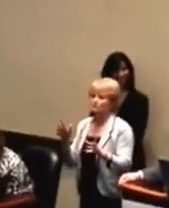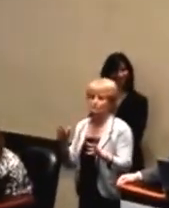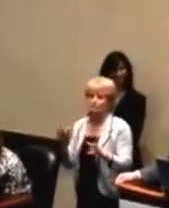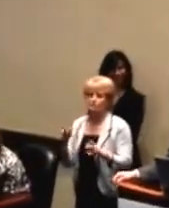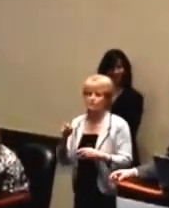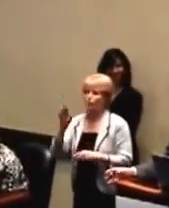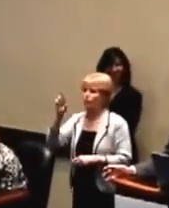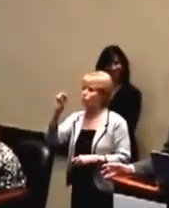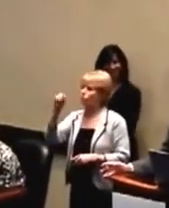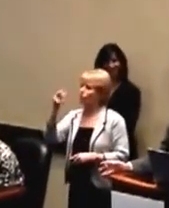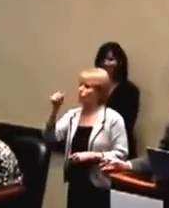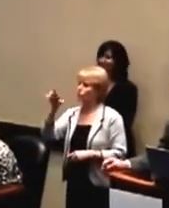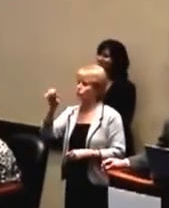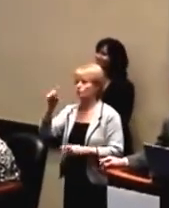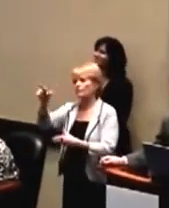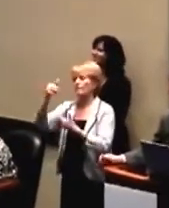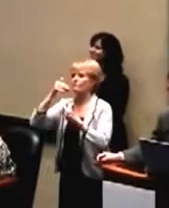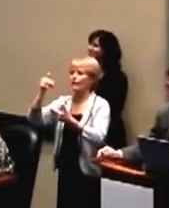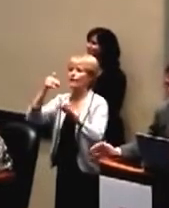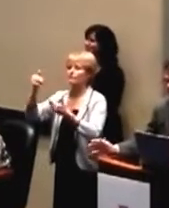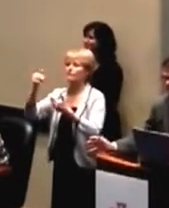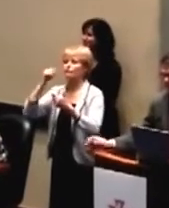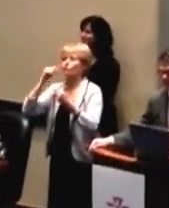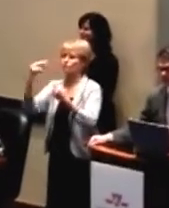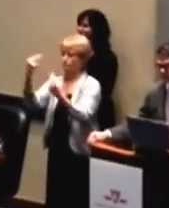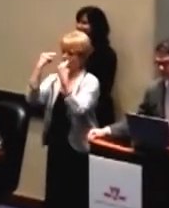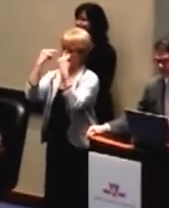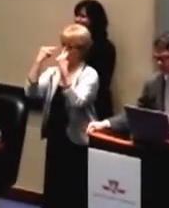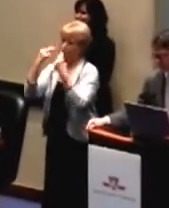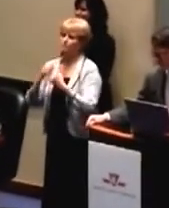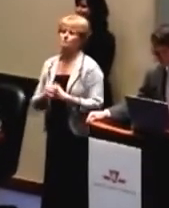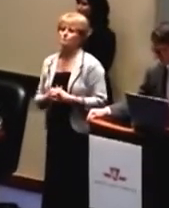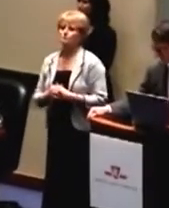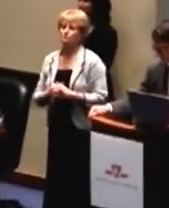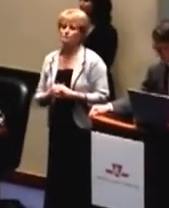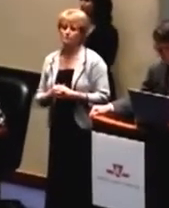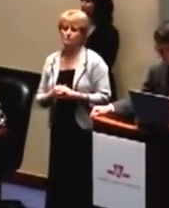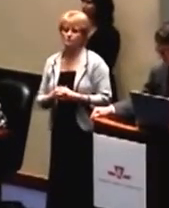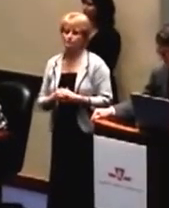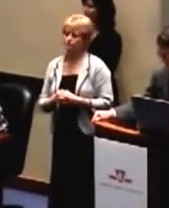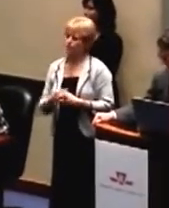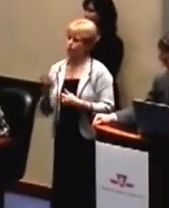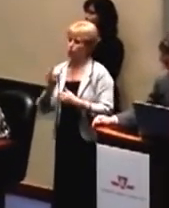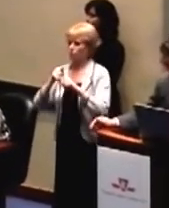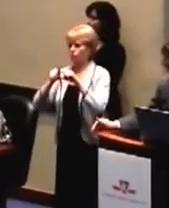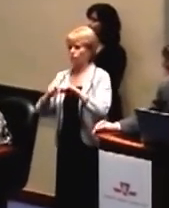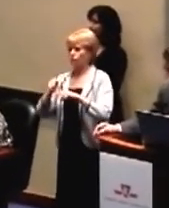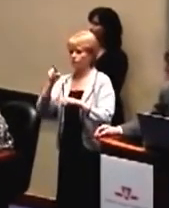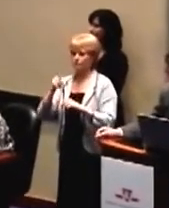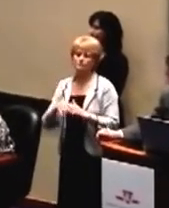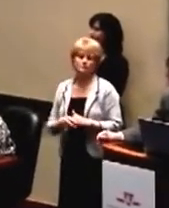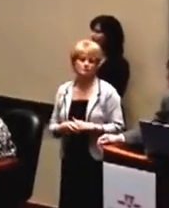if Rogers is still with us. Thanks to the people that joined us on there, and you can clearly carry on on the Rogers website.